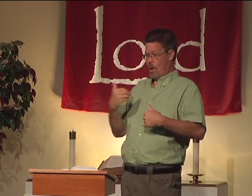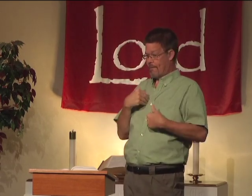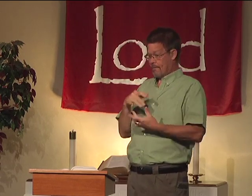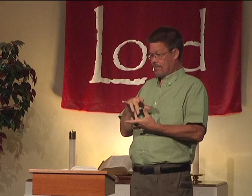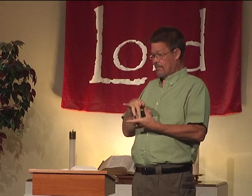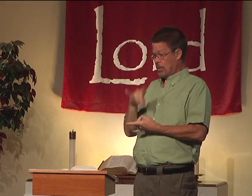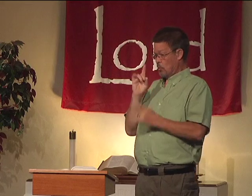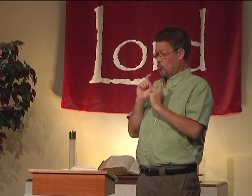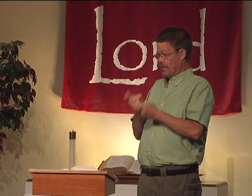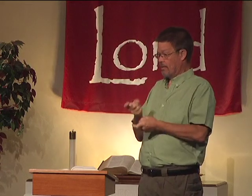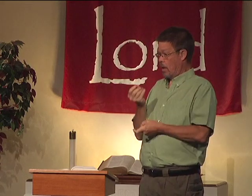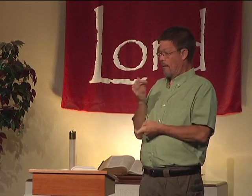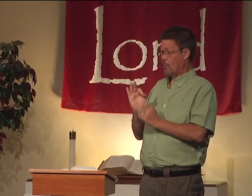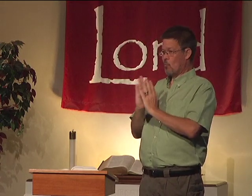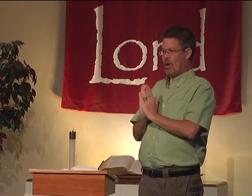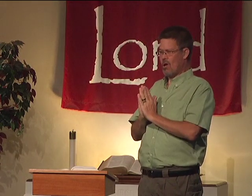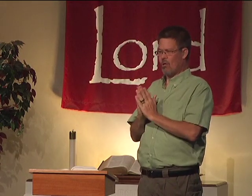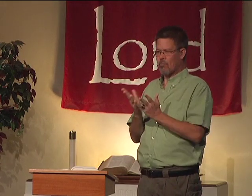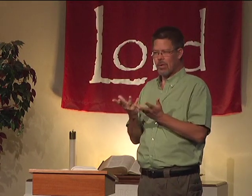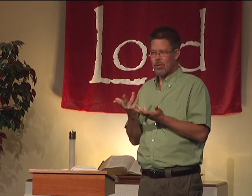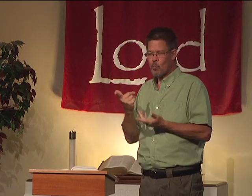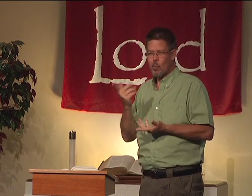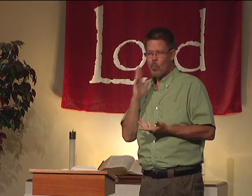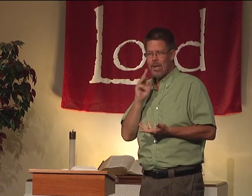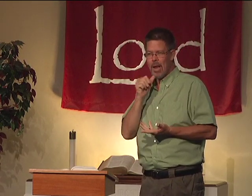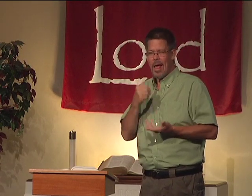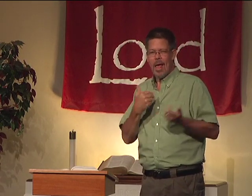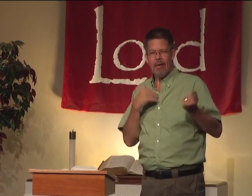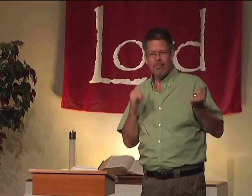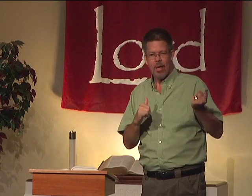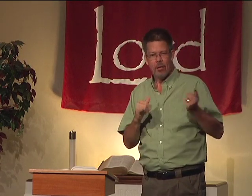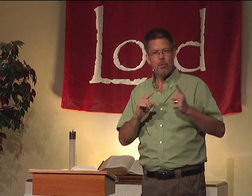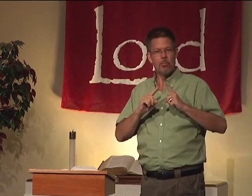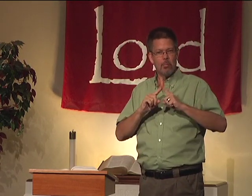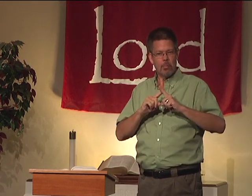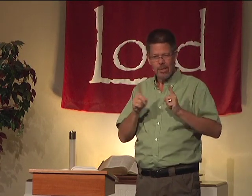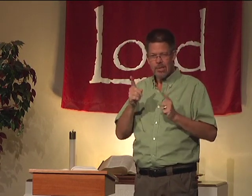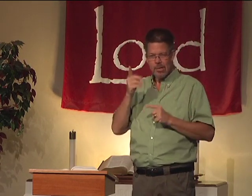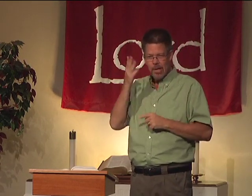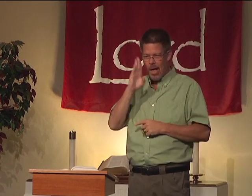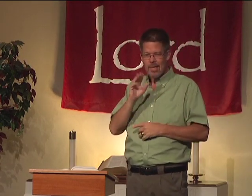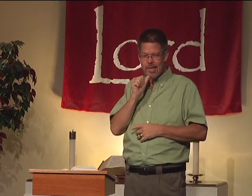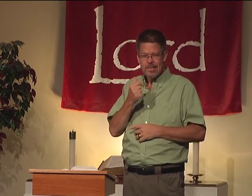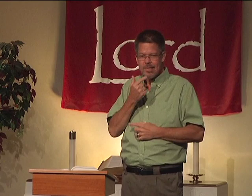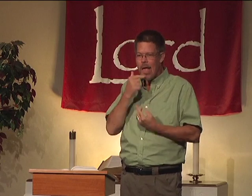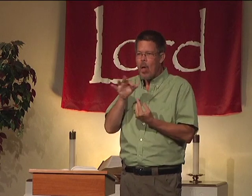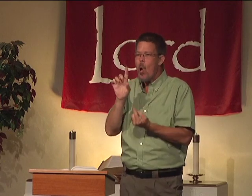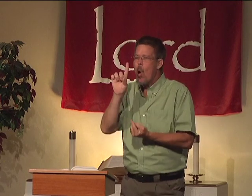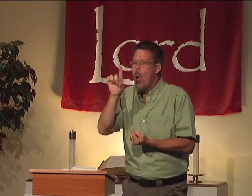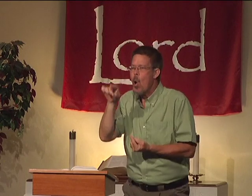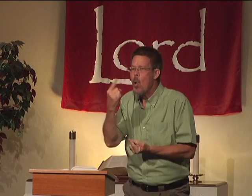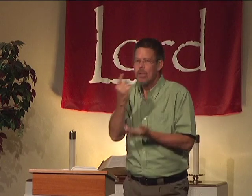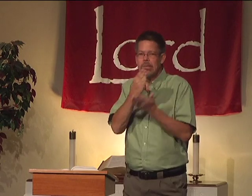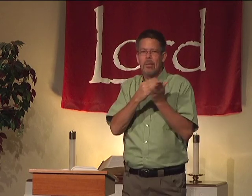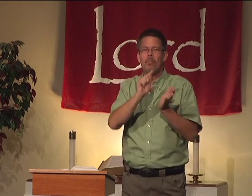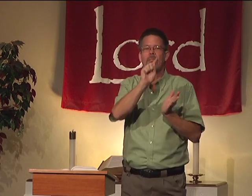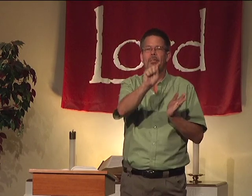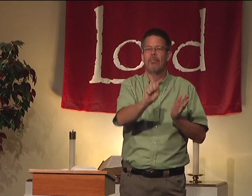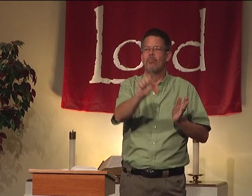be like that. If you don't have that spiritual gift of prayer, it means you don't have it. But God is not saying only